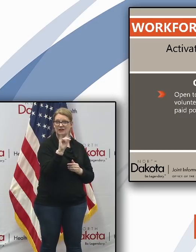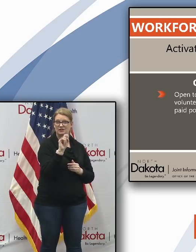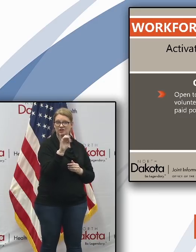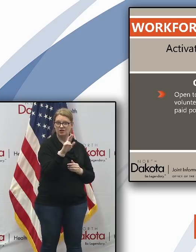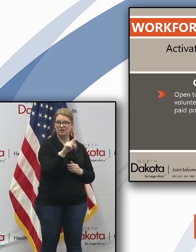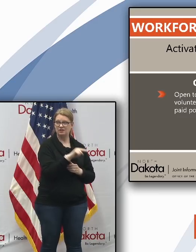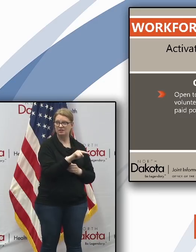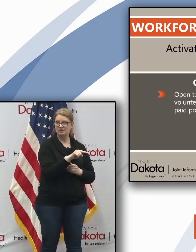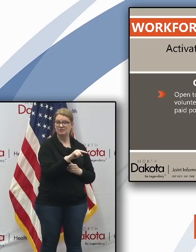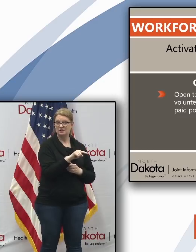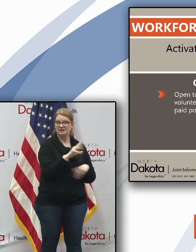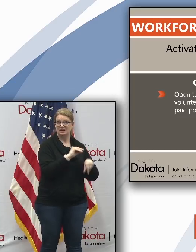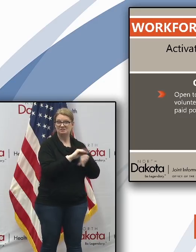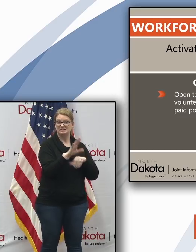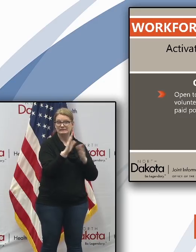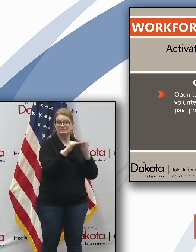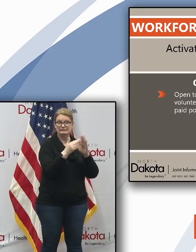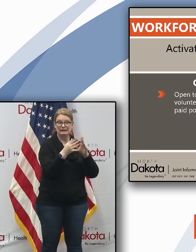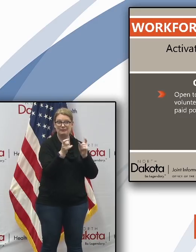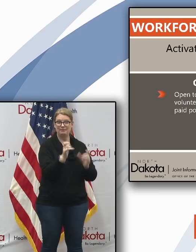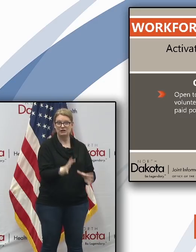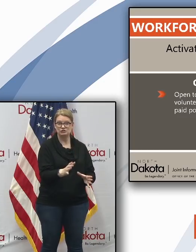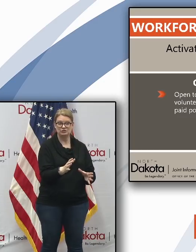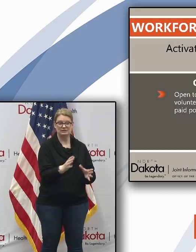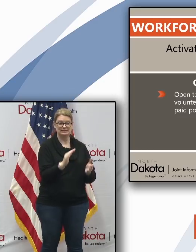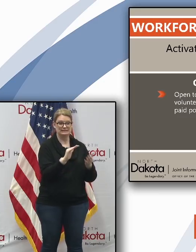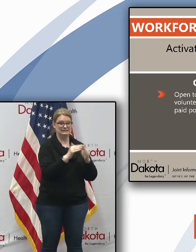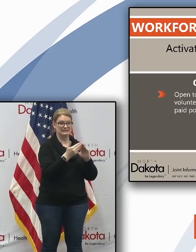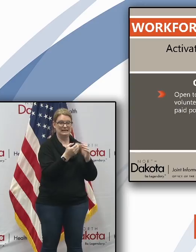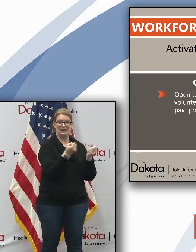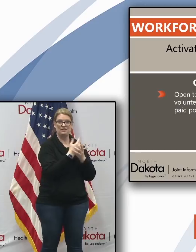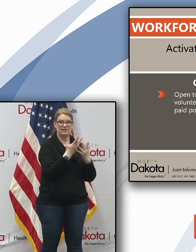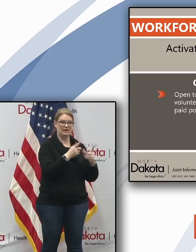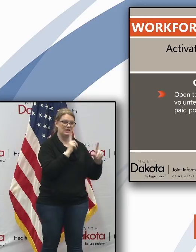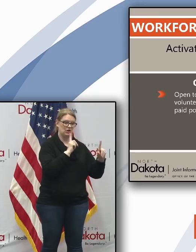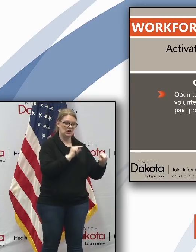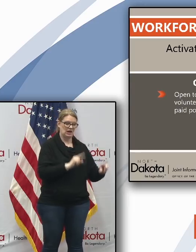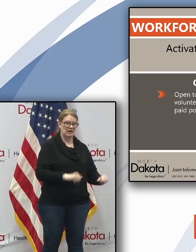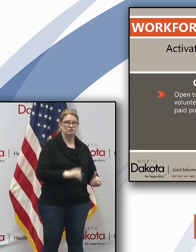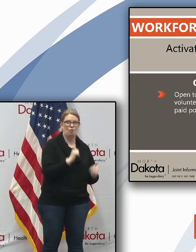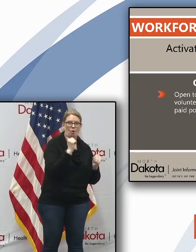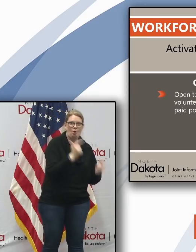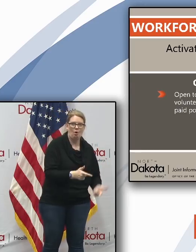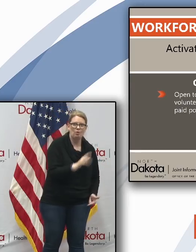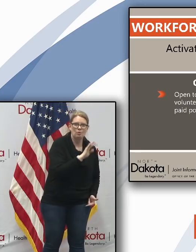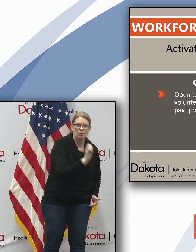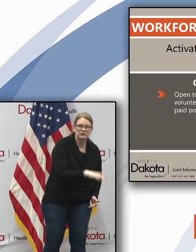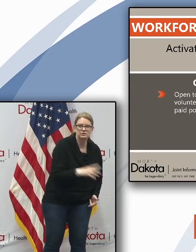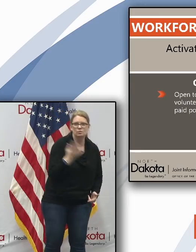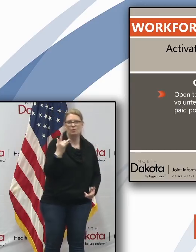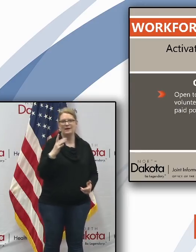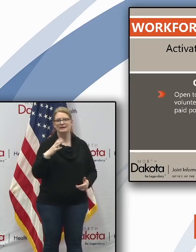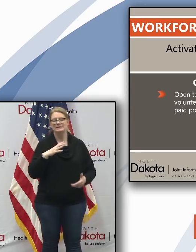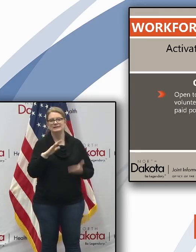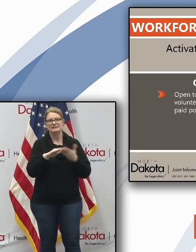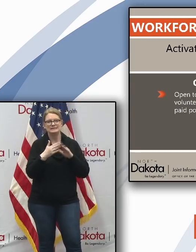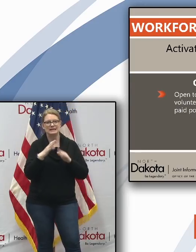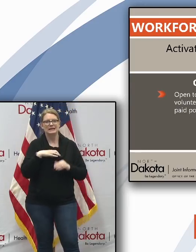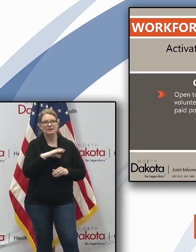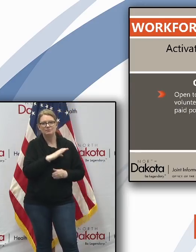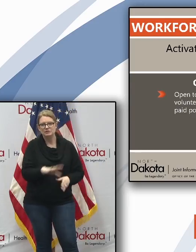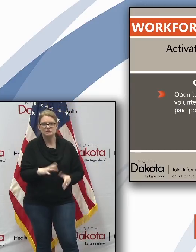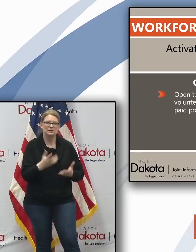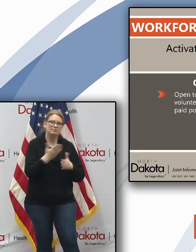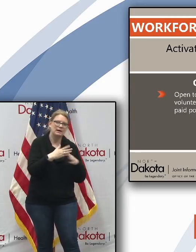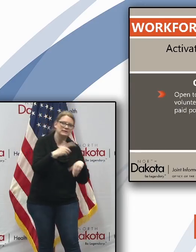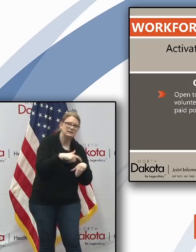also effectively your city manager and your city everything and they're answering every question for everybody because city commissioners and mayors are part-time and their parents